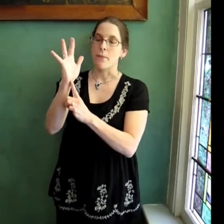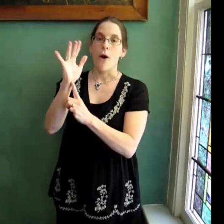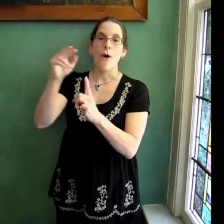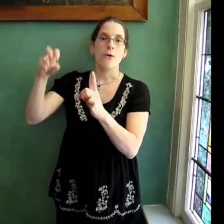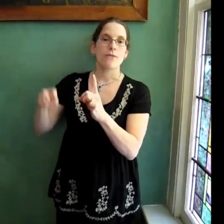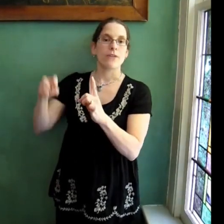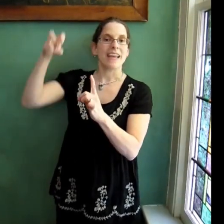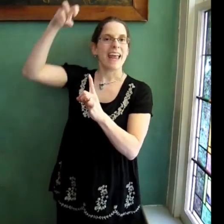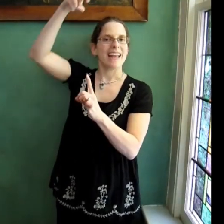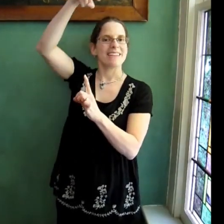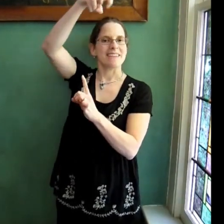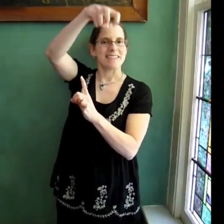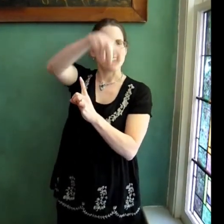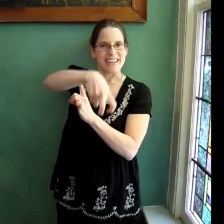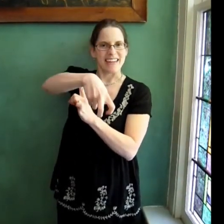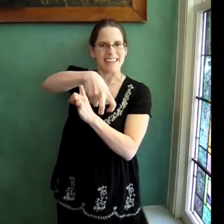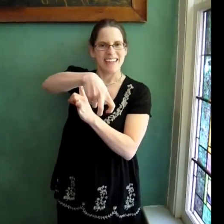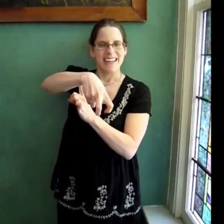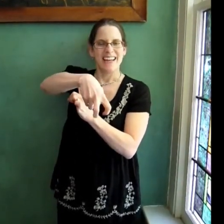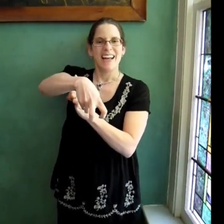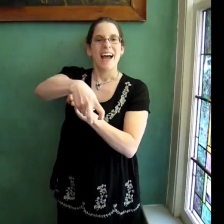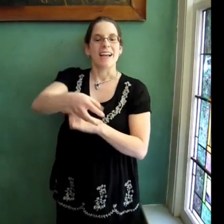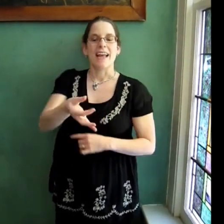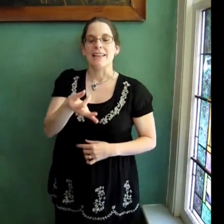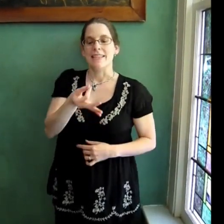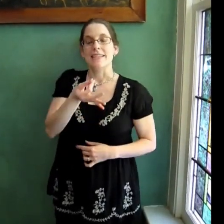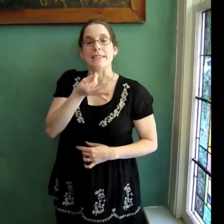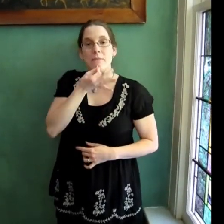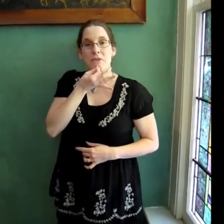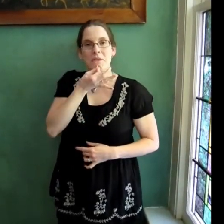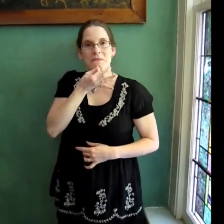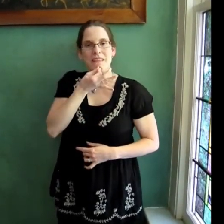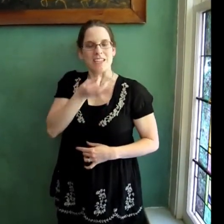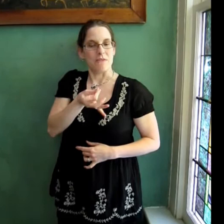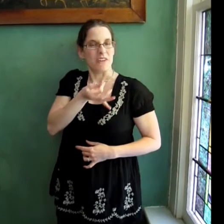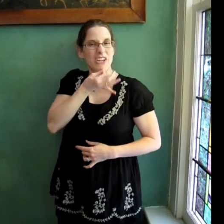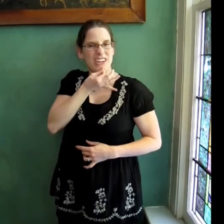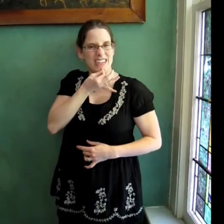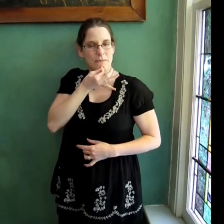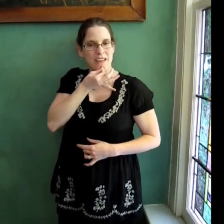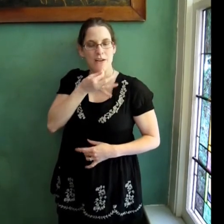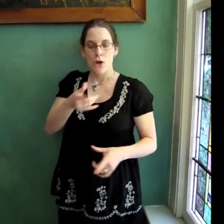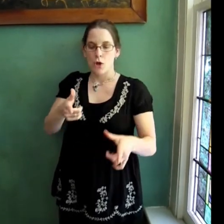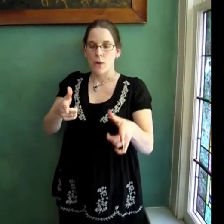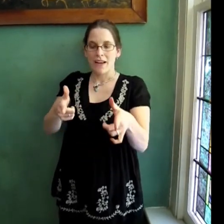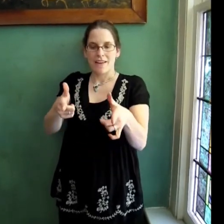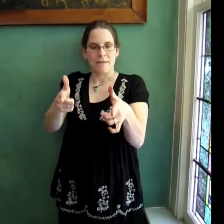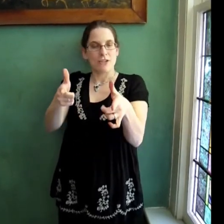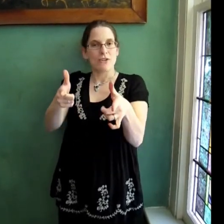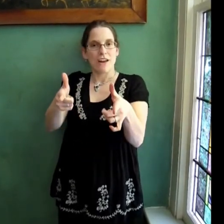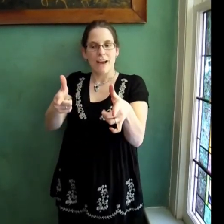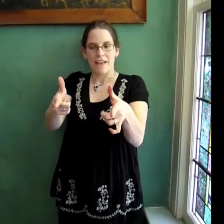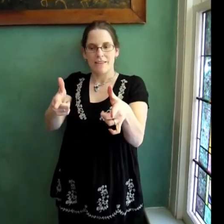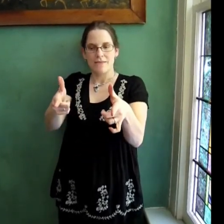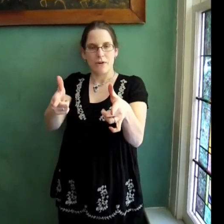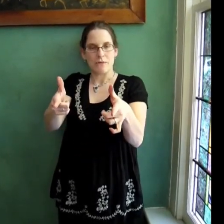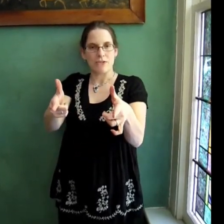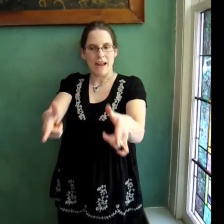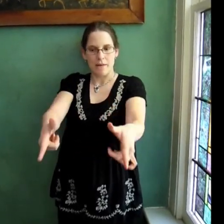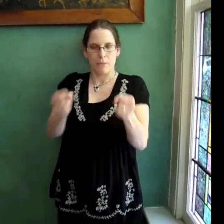over the candlestick. Again, this is nimble. Like to be really good at something. Quick. Make two letter L's. Run them straight out and